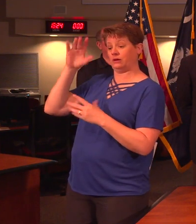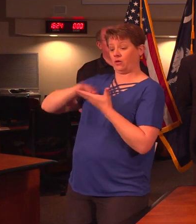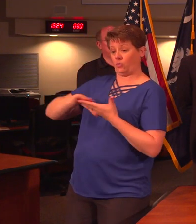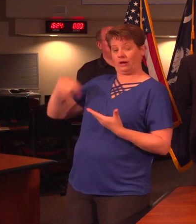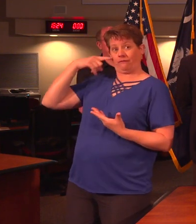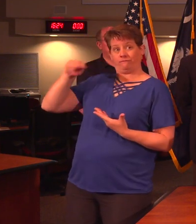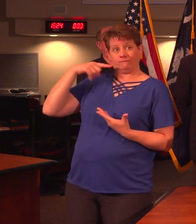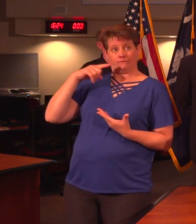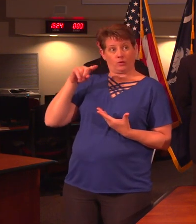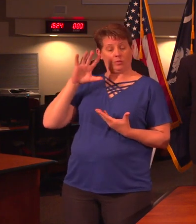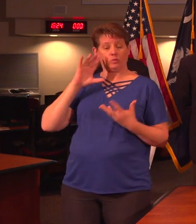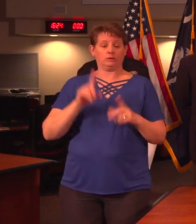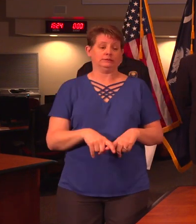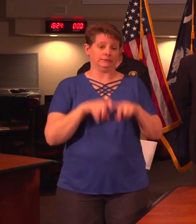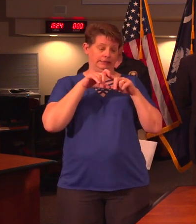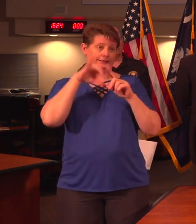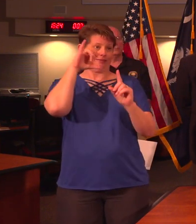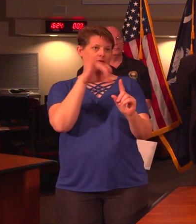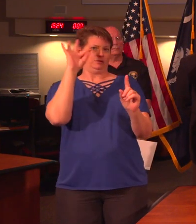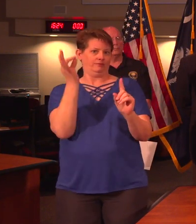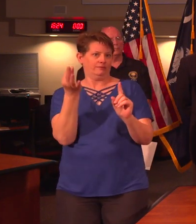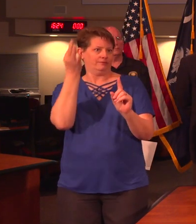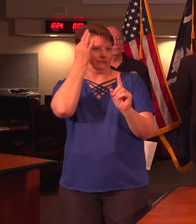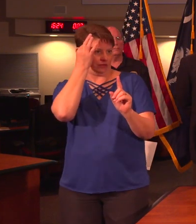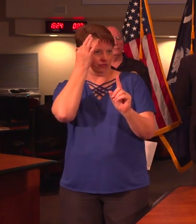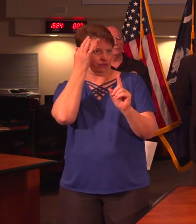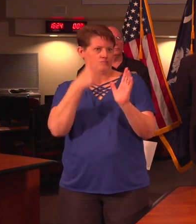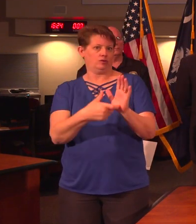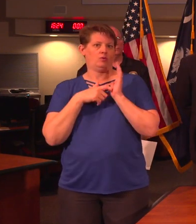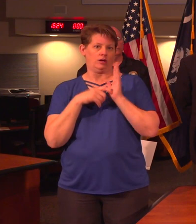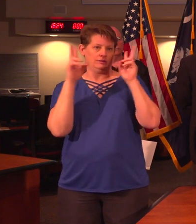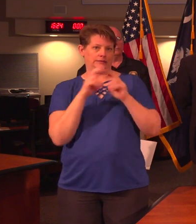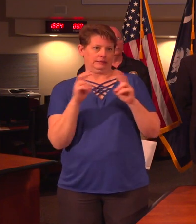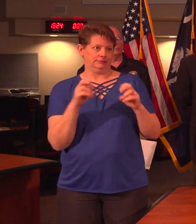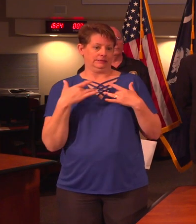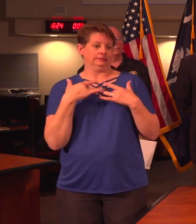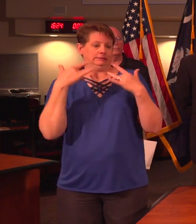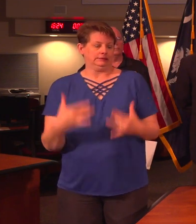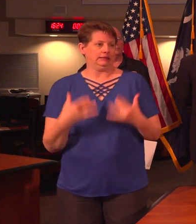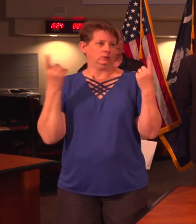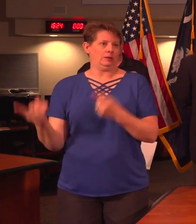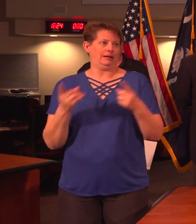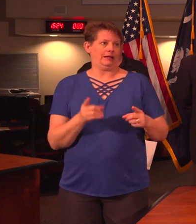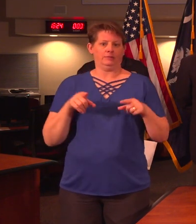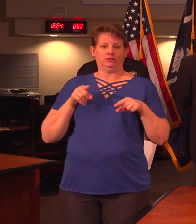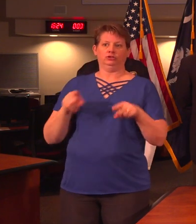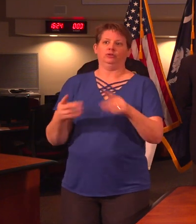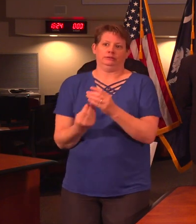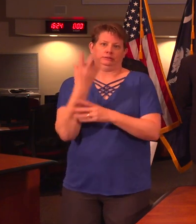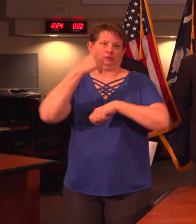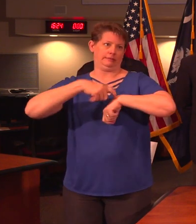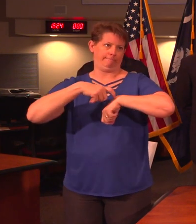federally required student assessments that are traditionally administered during the